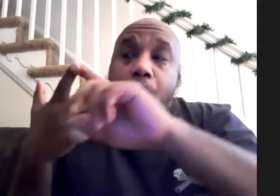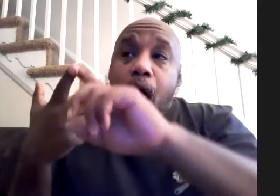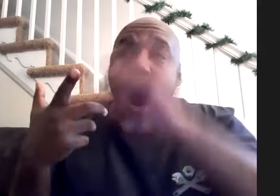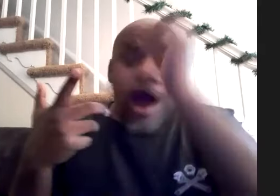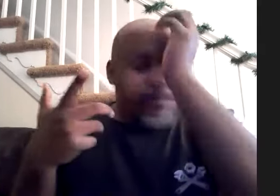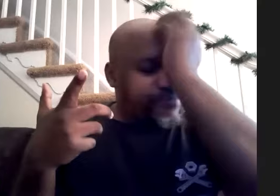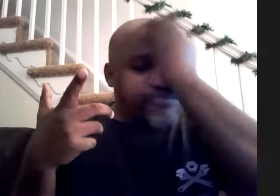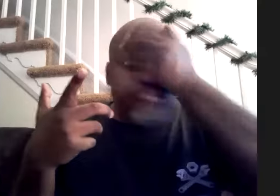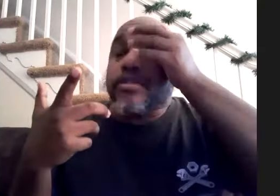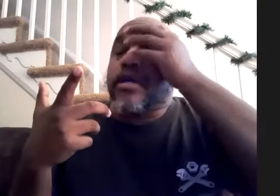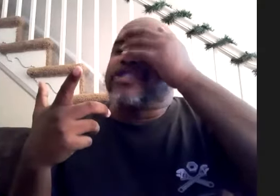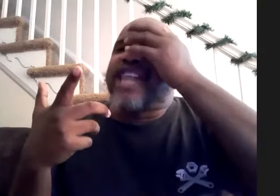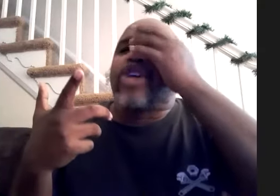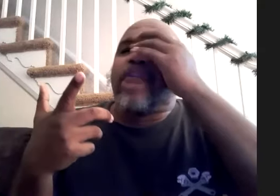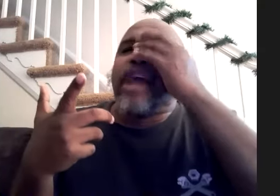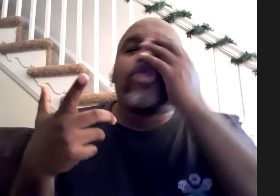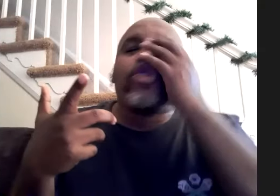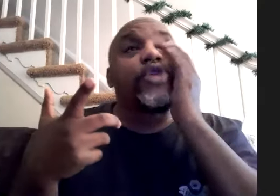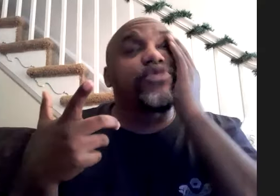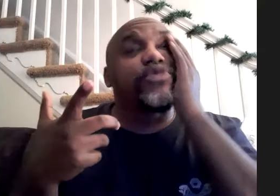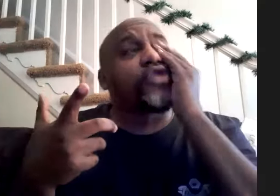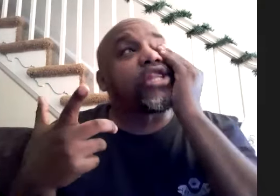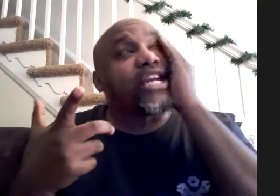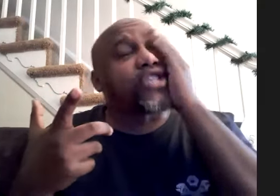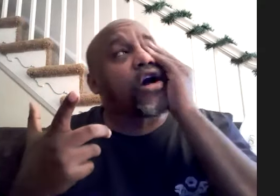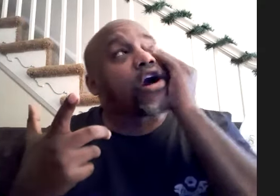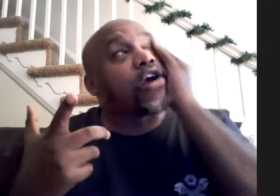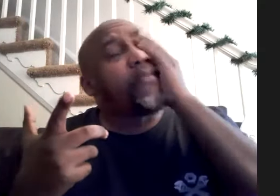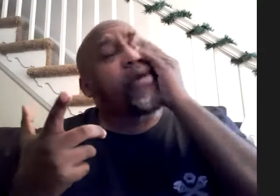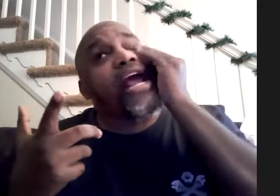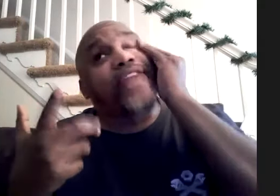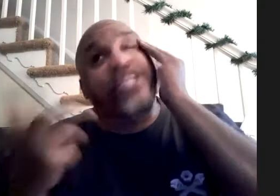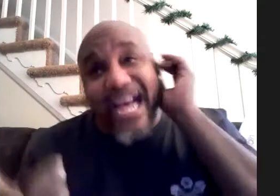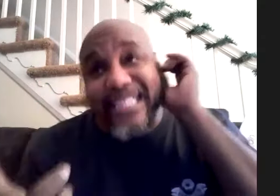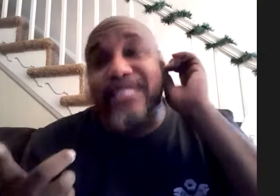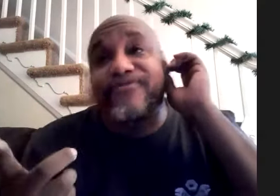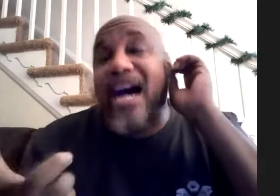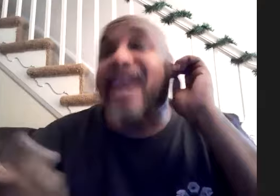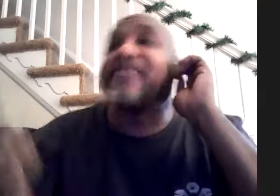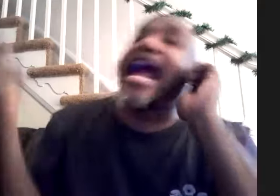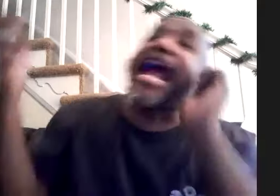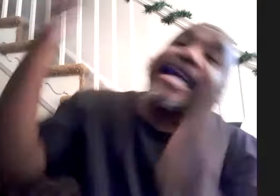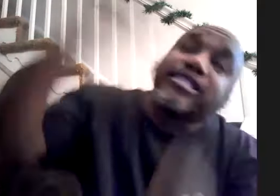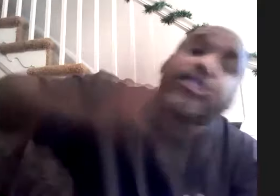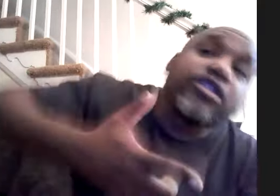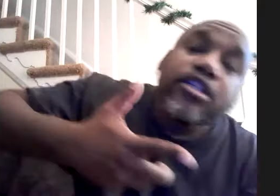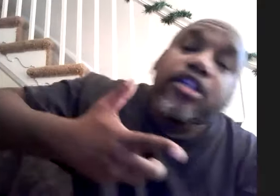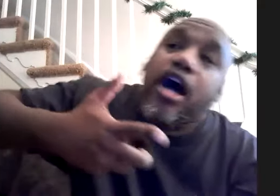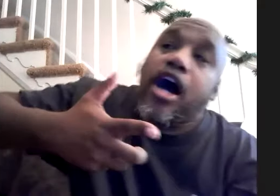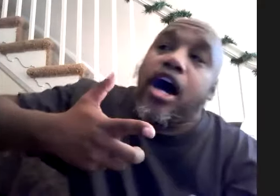um james carmichael who produced both atlantic star and the jackson five and uh his